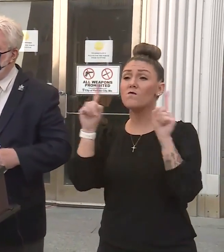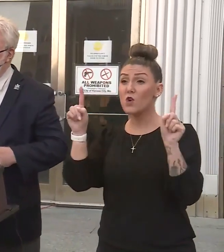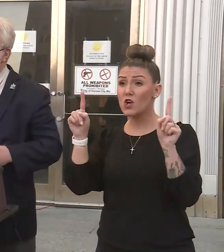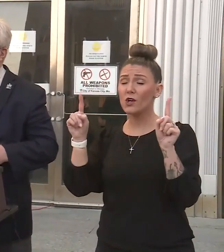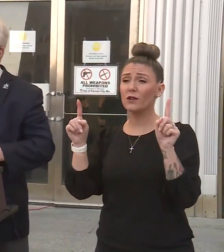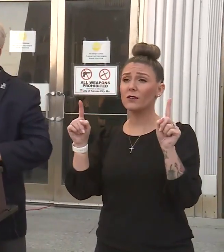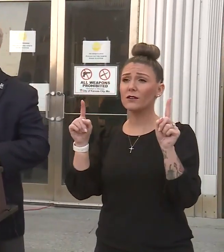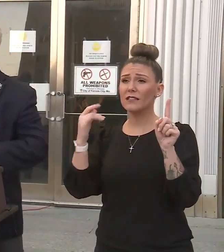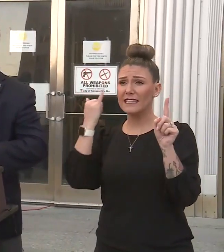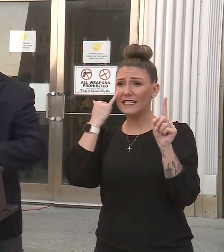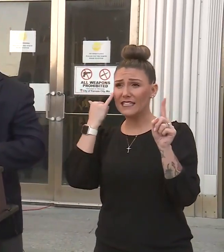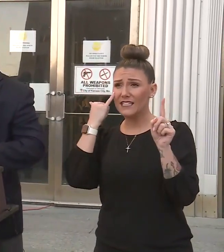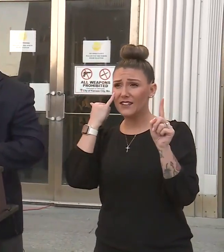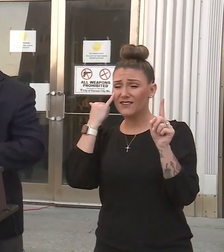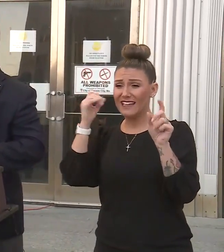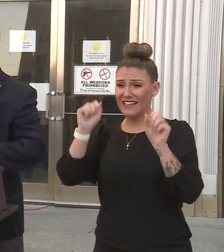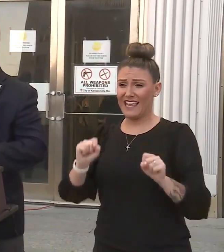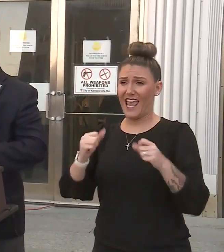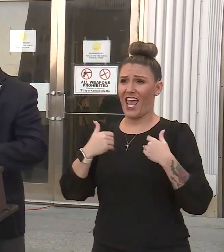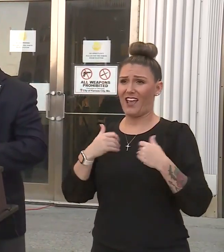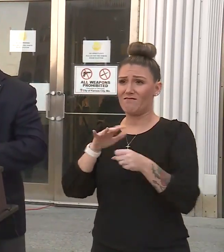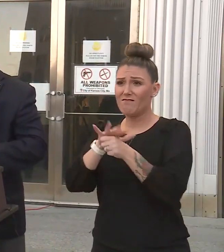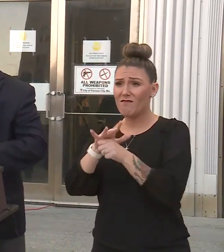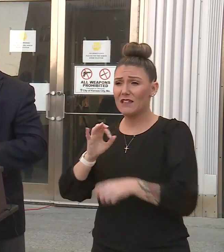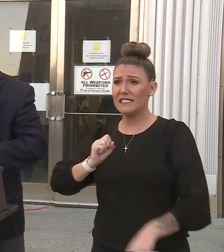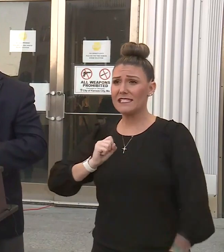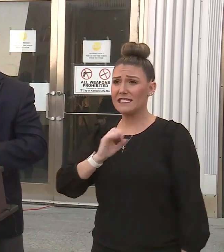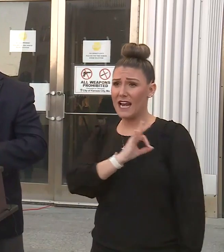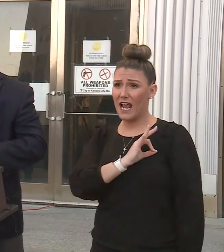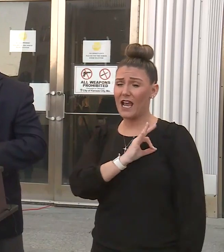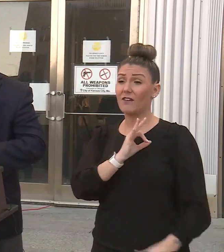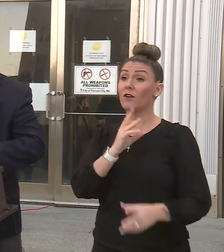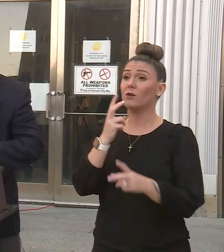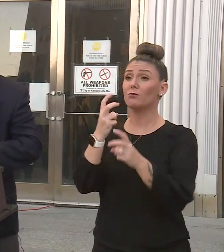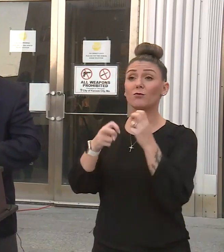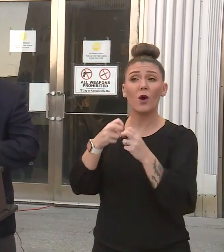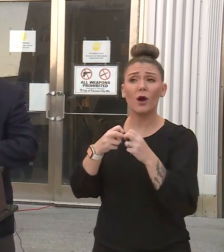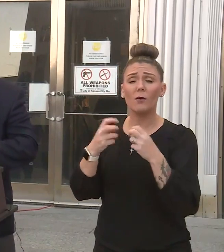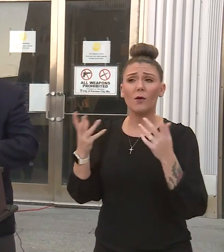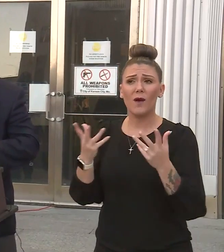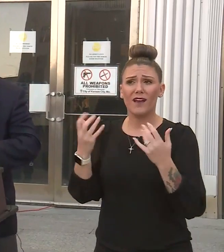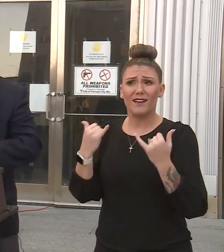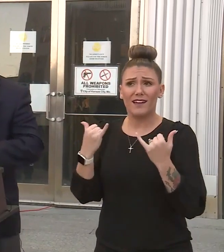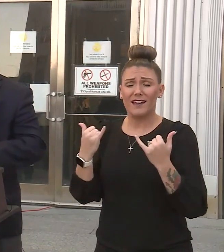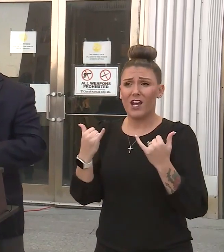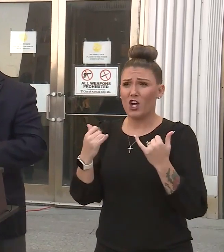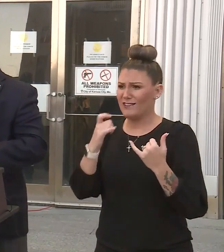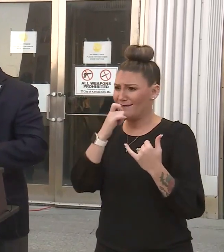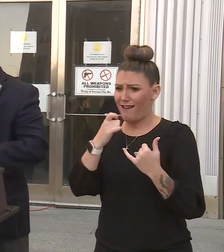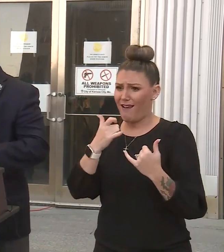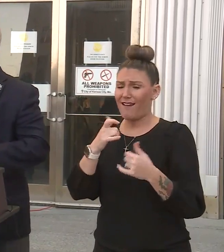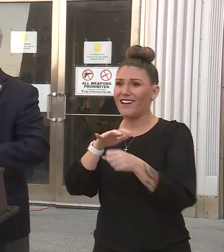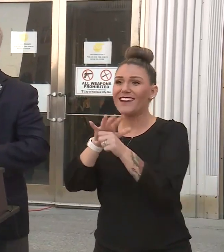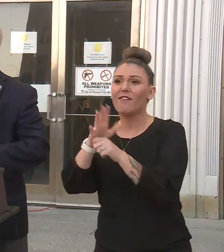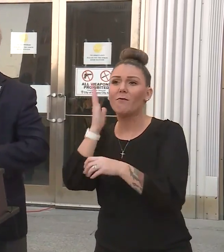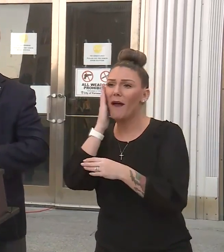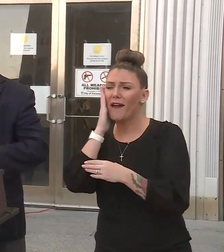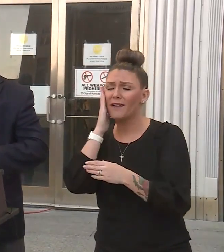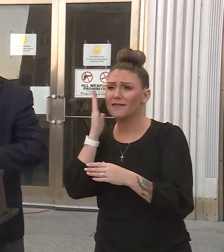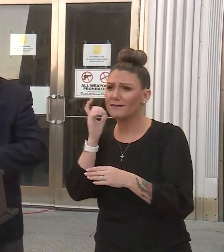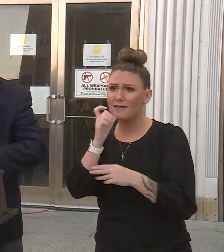if you can then staff them. And the problem right now isn't that we don't have enough beds,